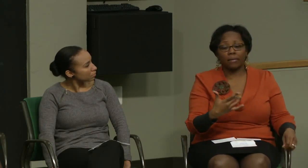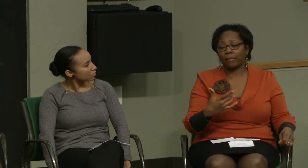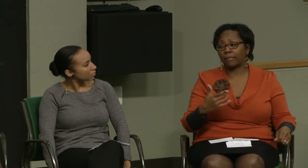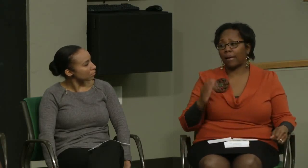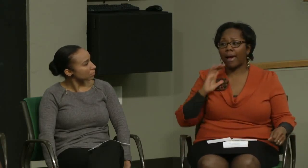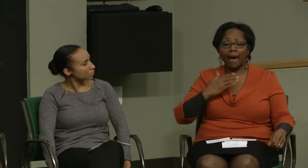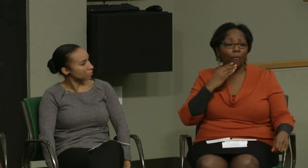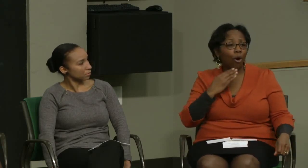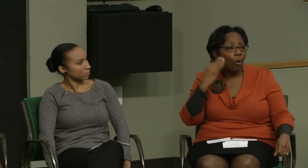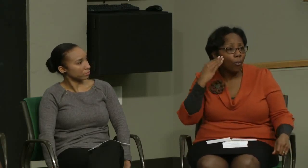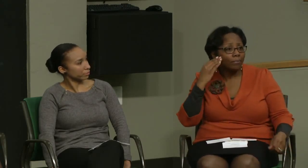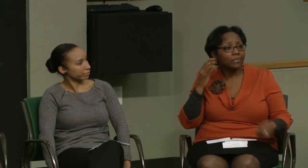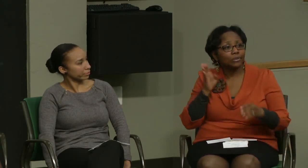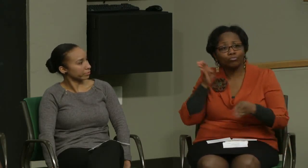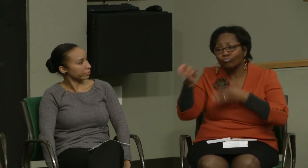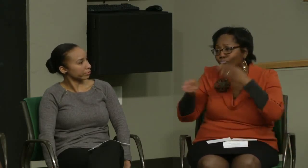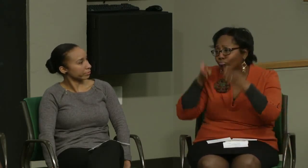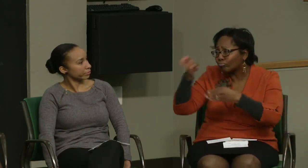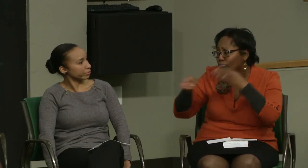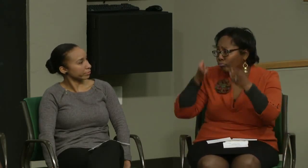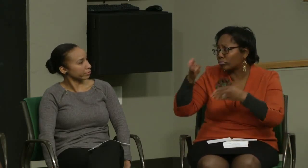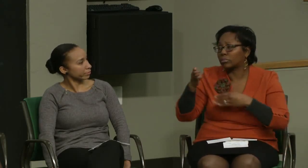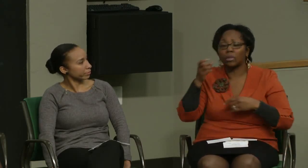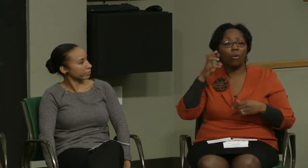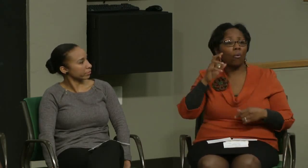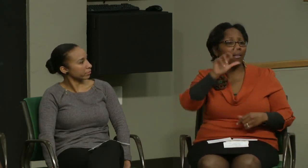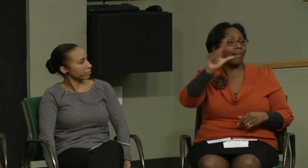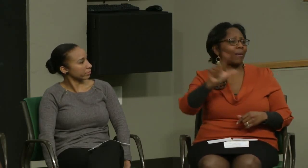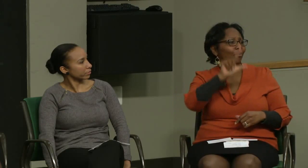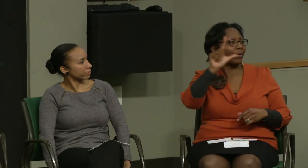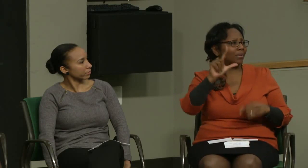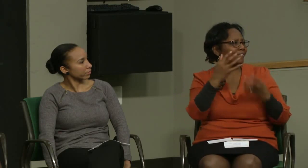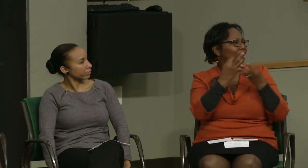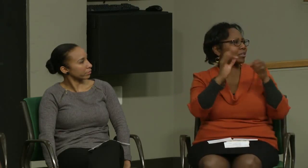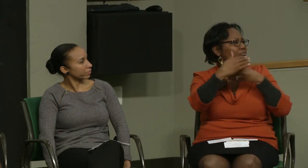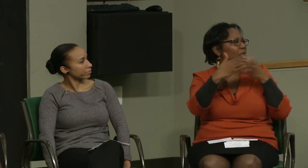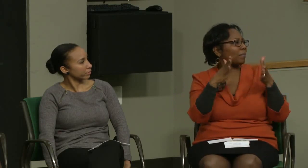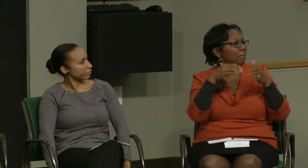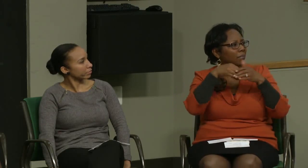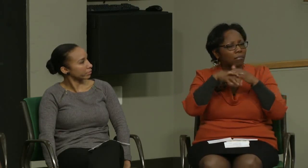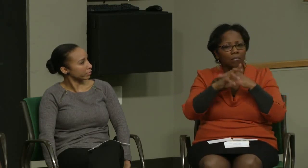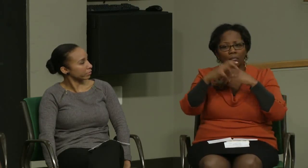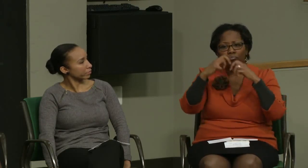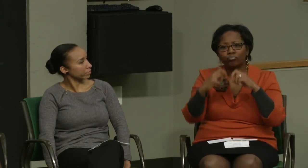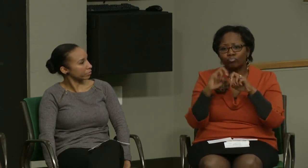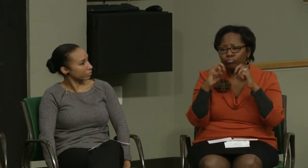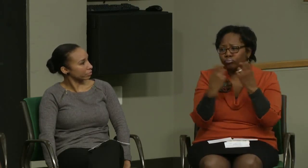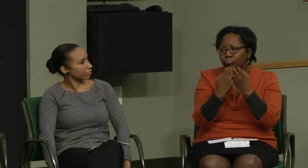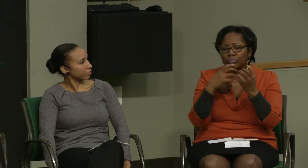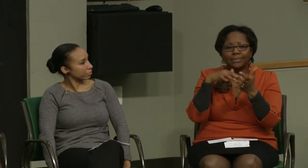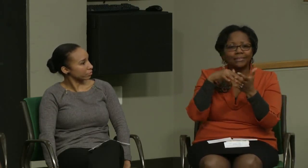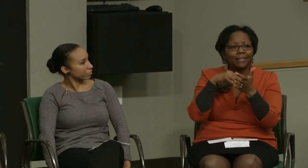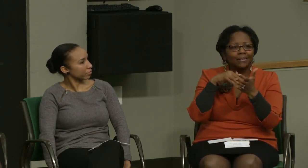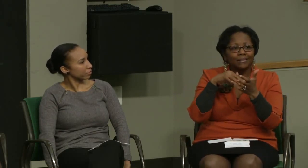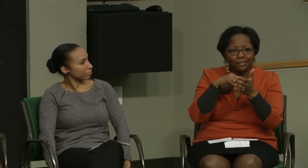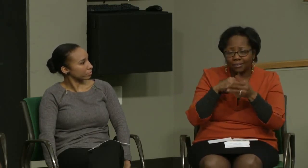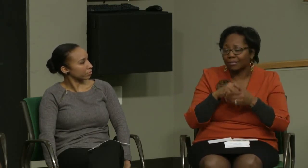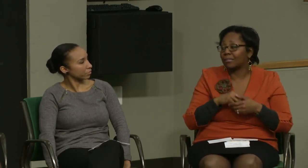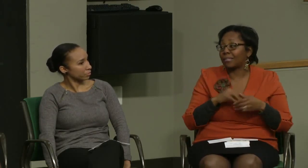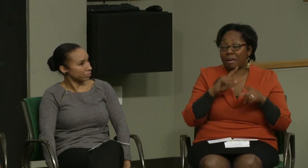More often than not, we met at each other's homes and we also met at libraries and the free rooms that libraries have